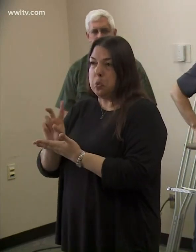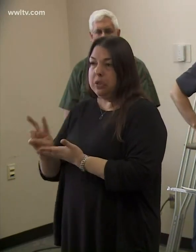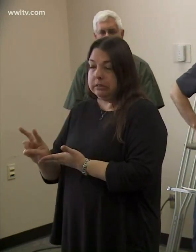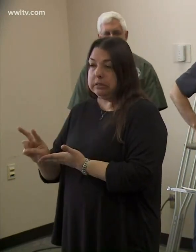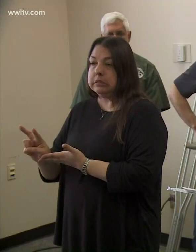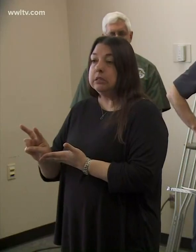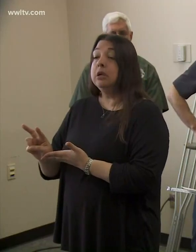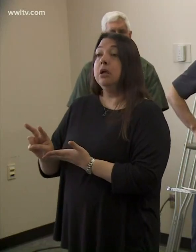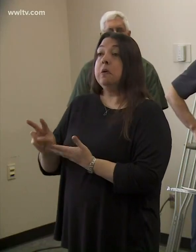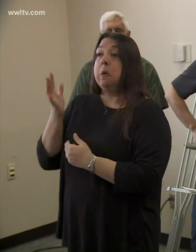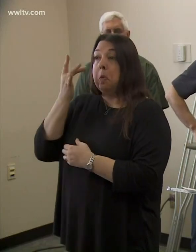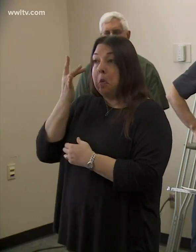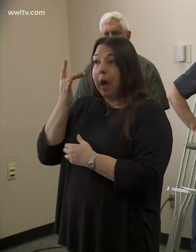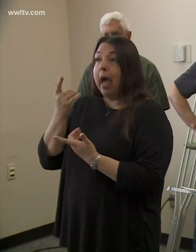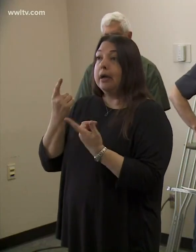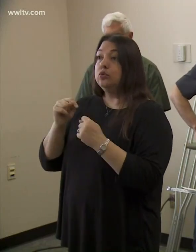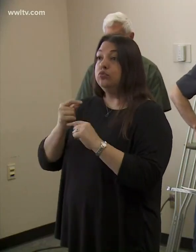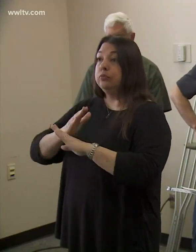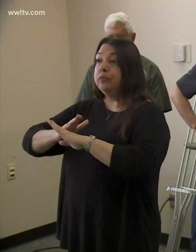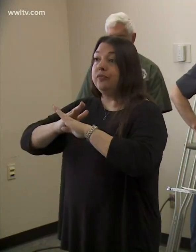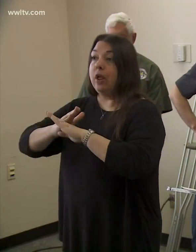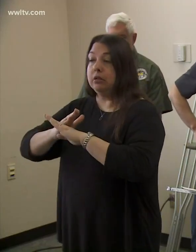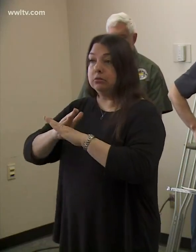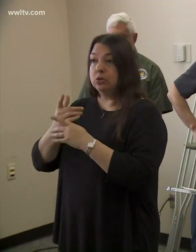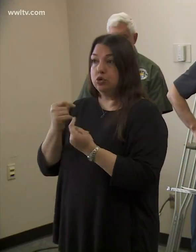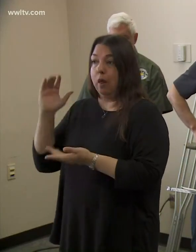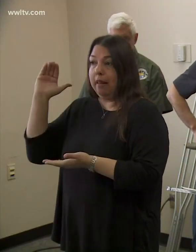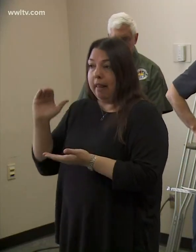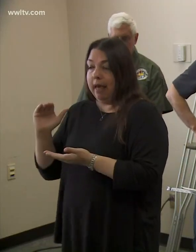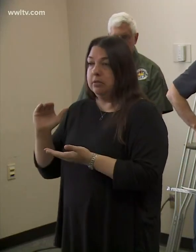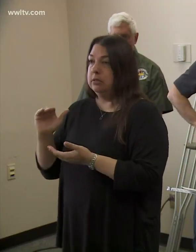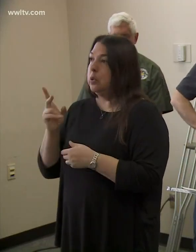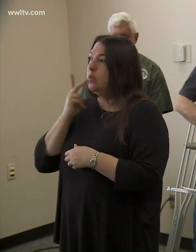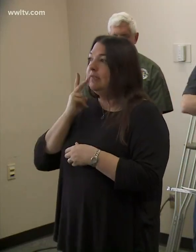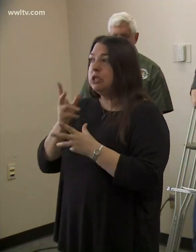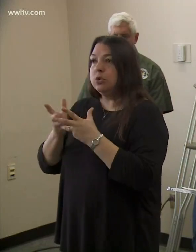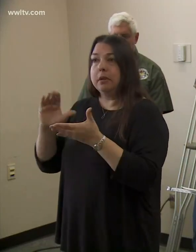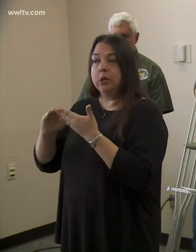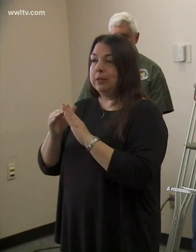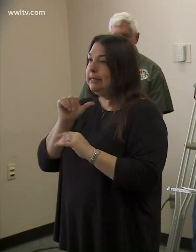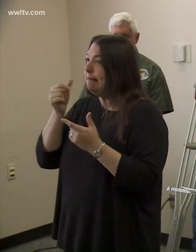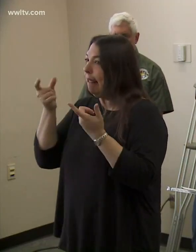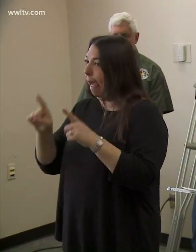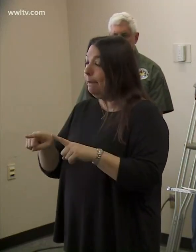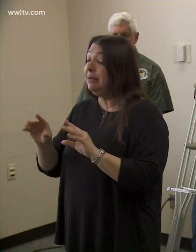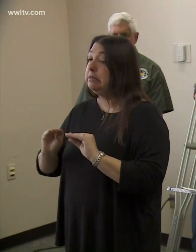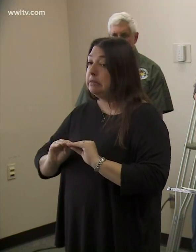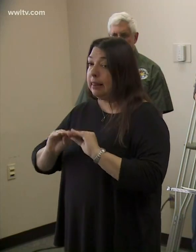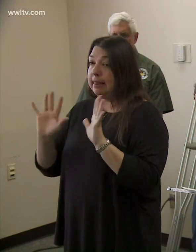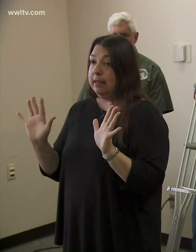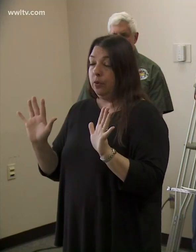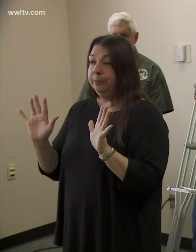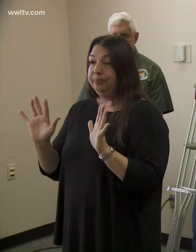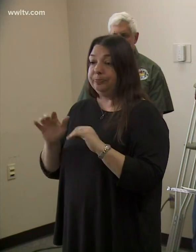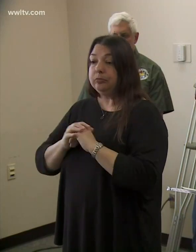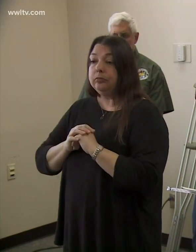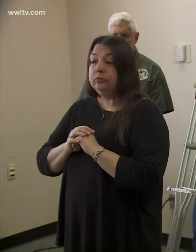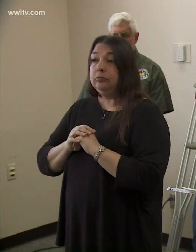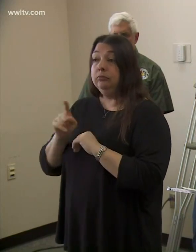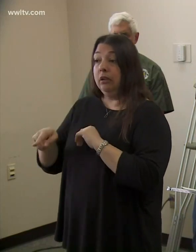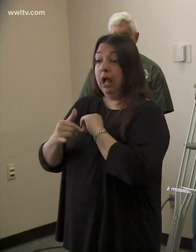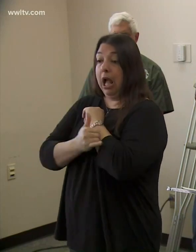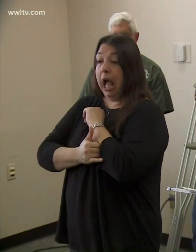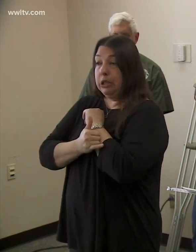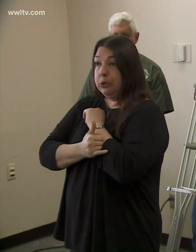to get ahead of this like we can see so many communities did not. And it's very clear that the